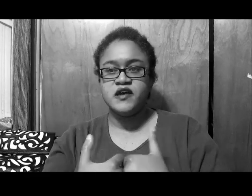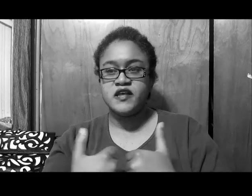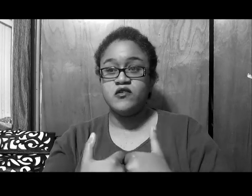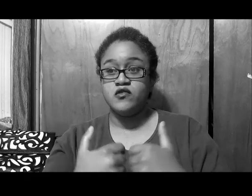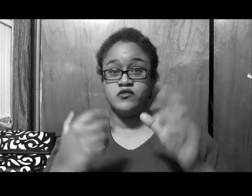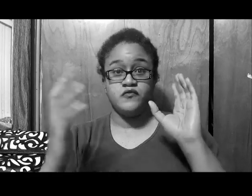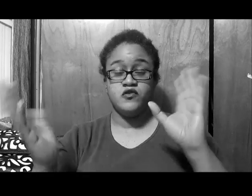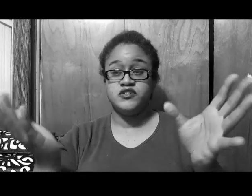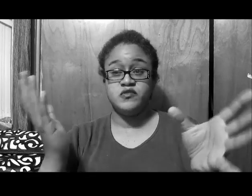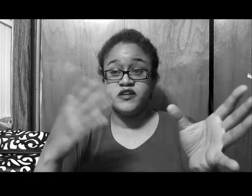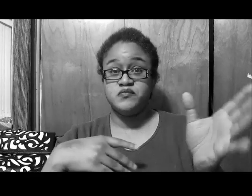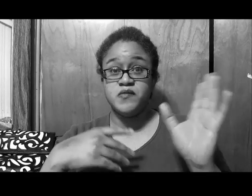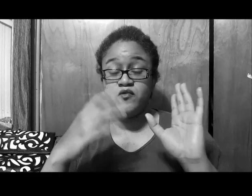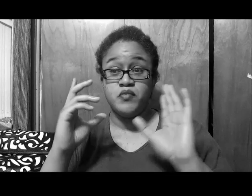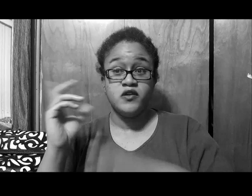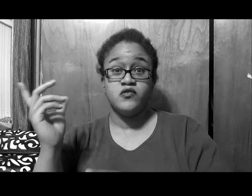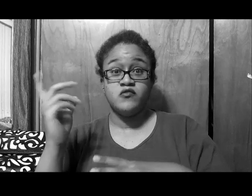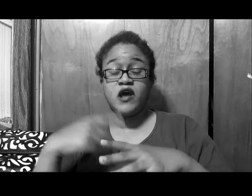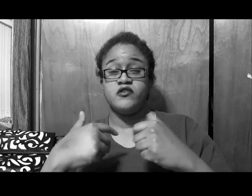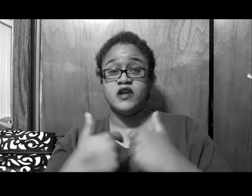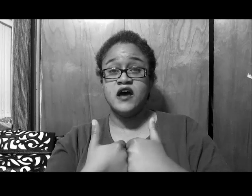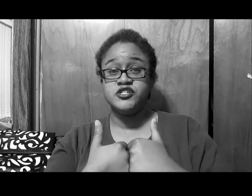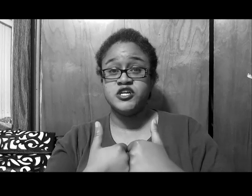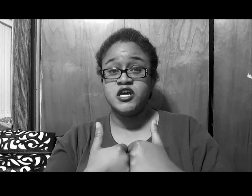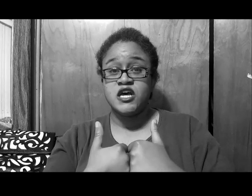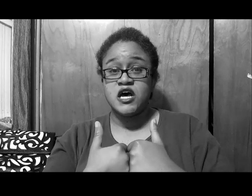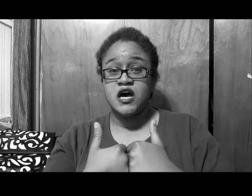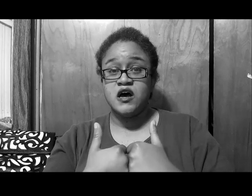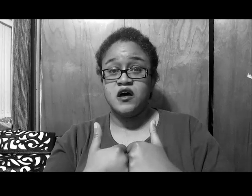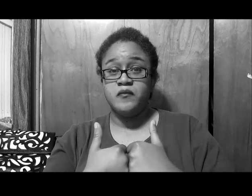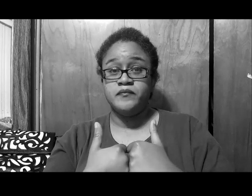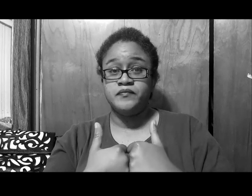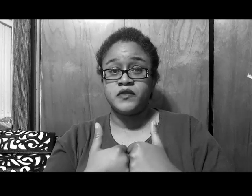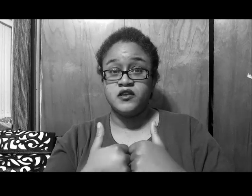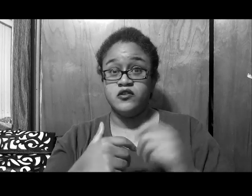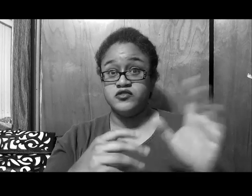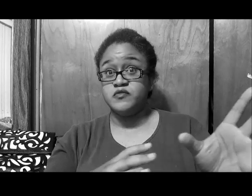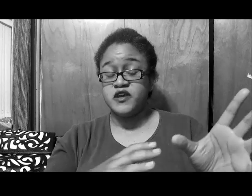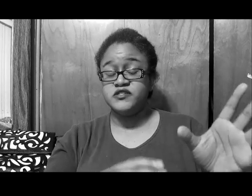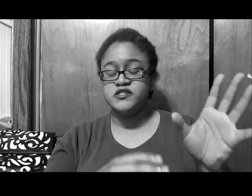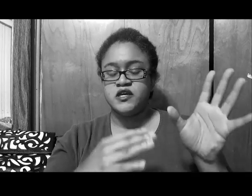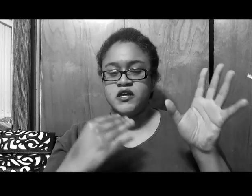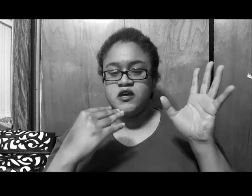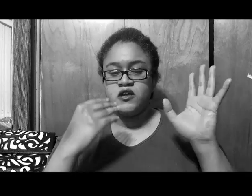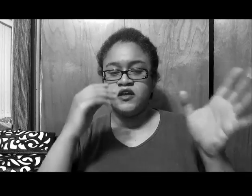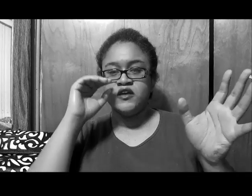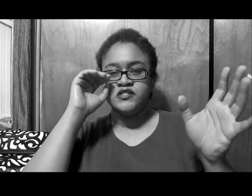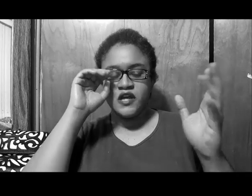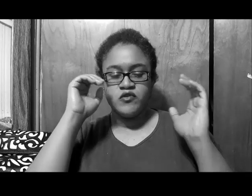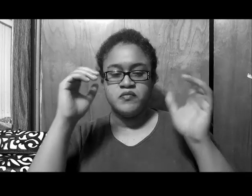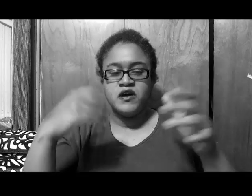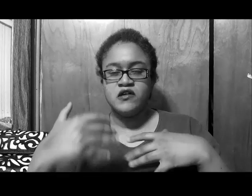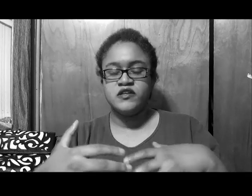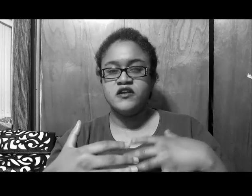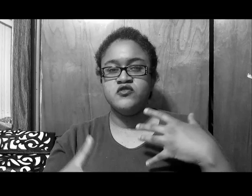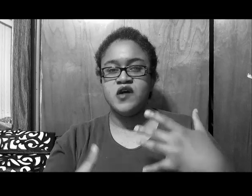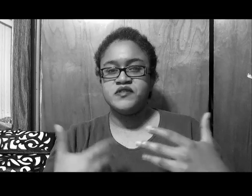like that, or unfortunately, some cases, people put it on there, without your knowledge, um, you know, in some cases, it's like, when you put it out there, you have a